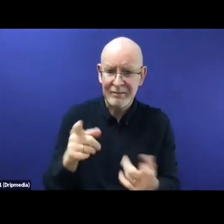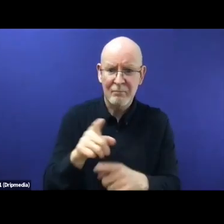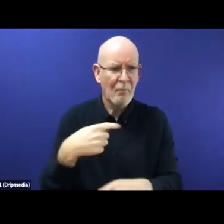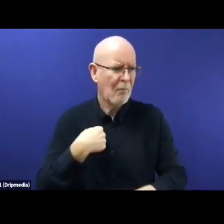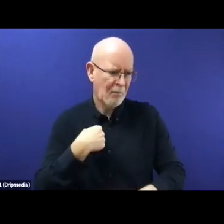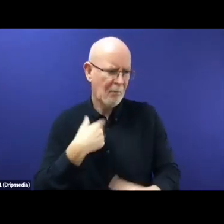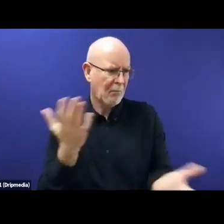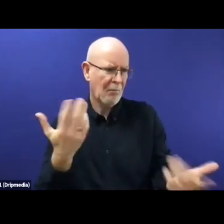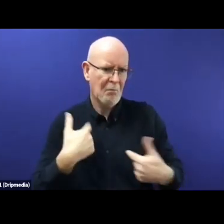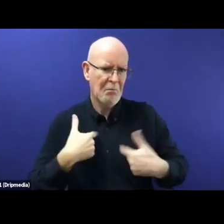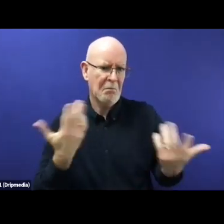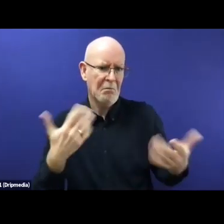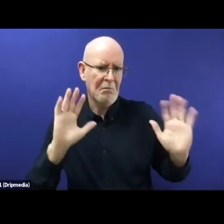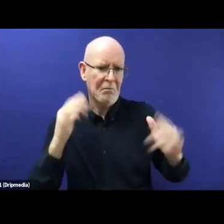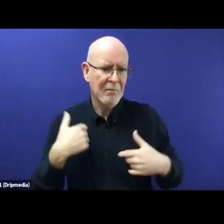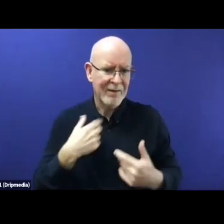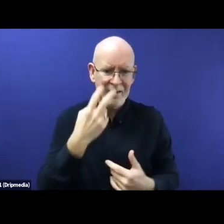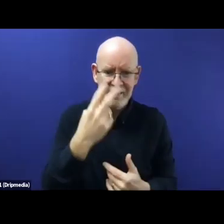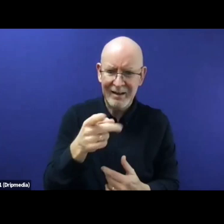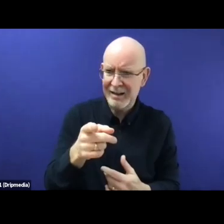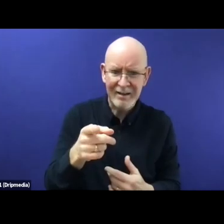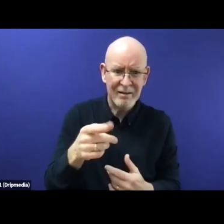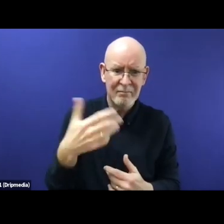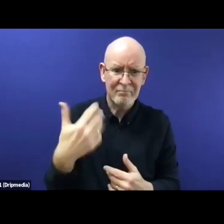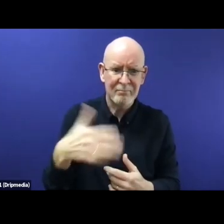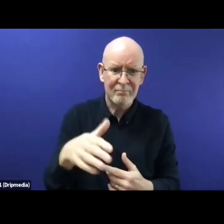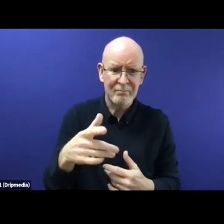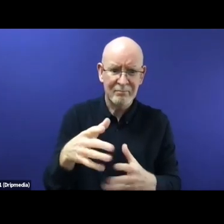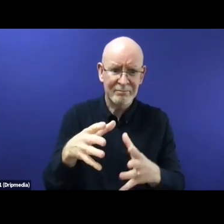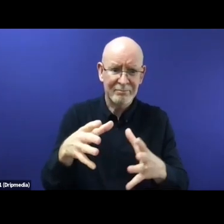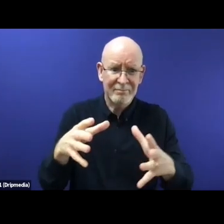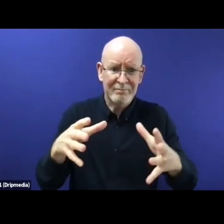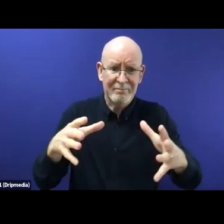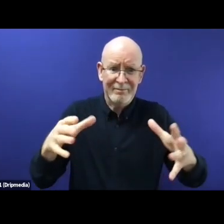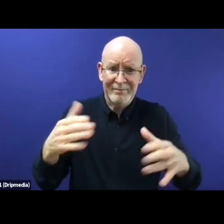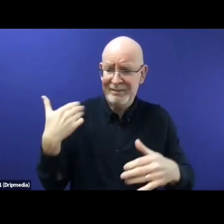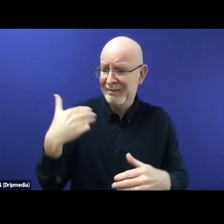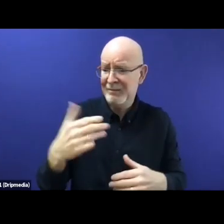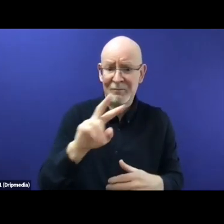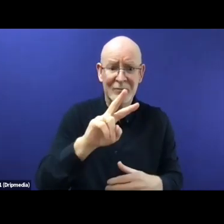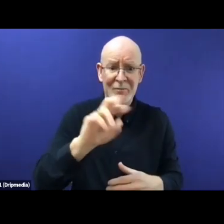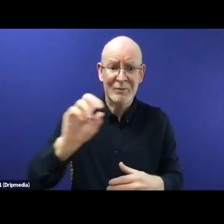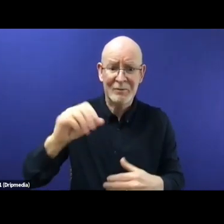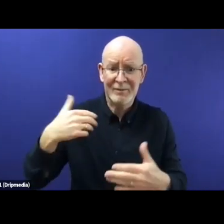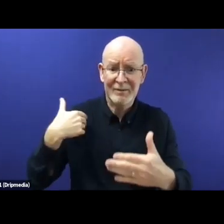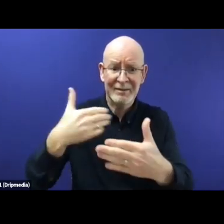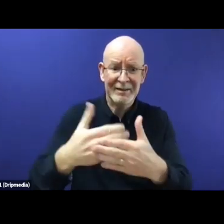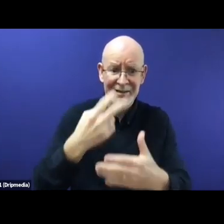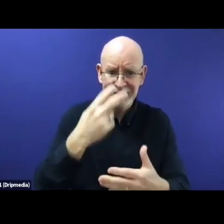issues. And so what I'm going to do now is turn the floor over to Jens Westerhansen and